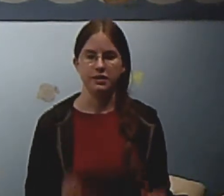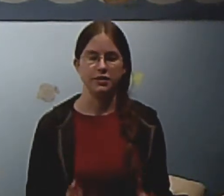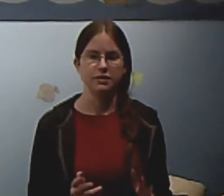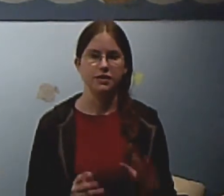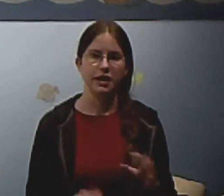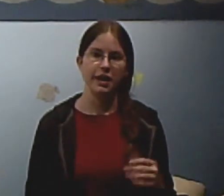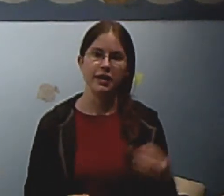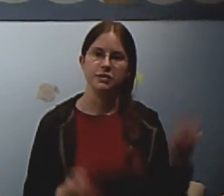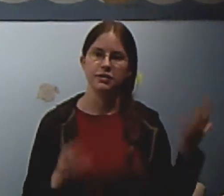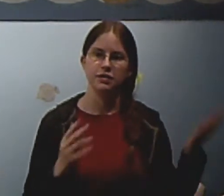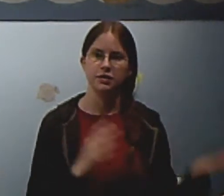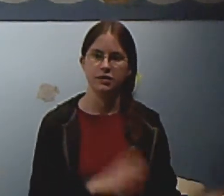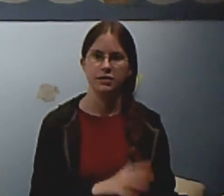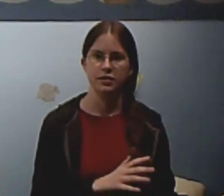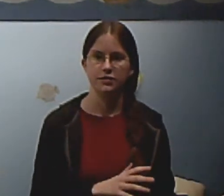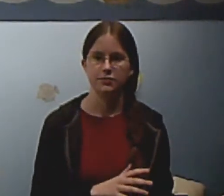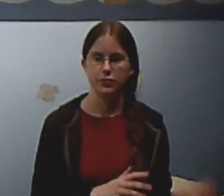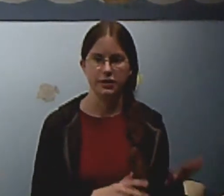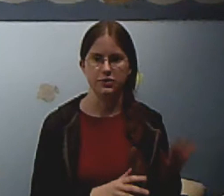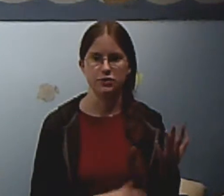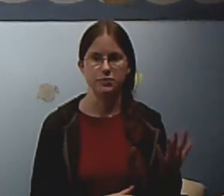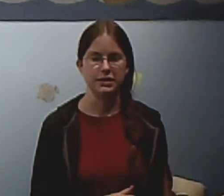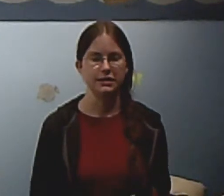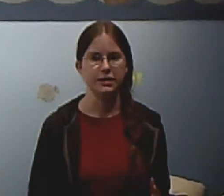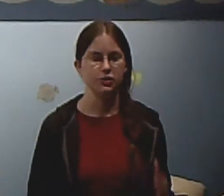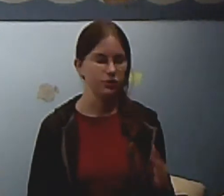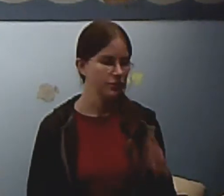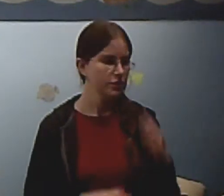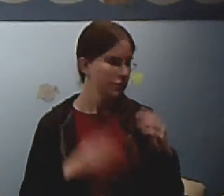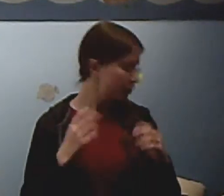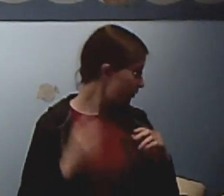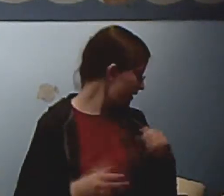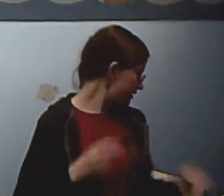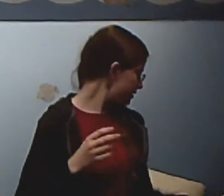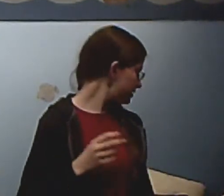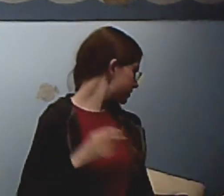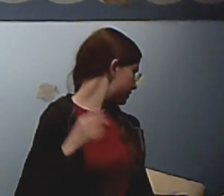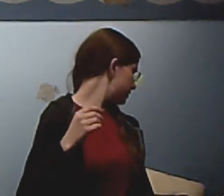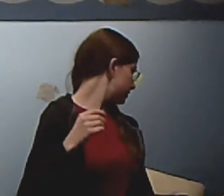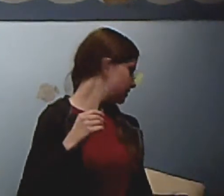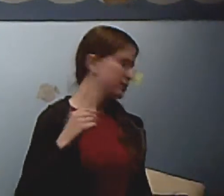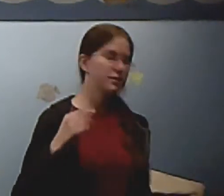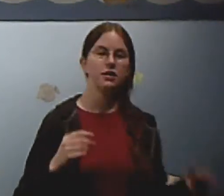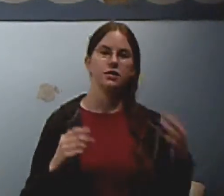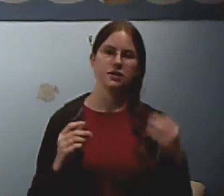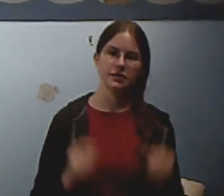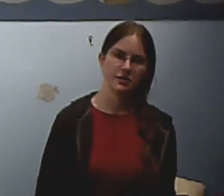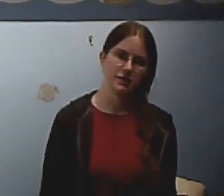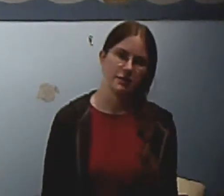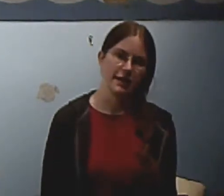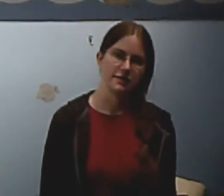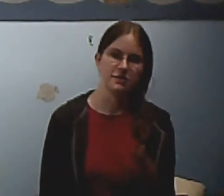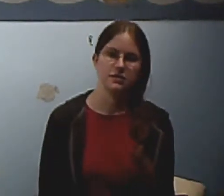the things they had for that Super Nintendo was a Link to the Past.